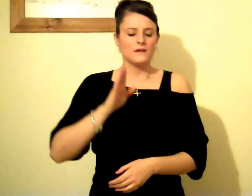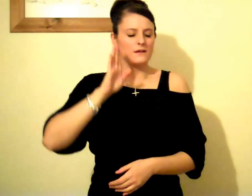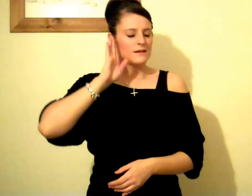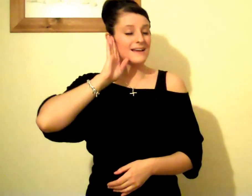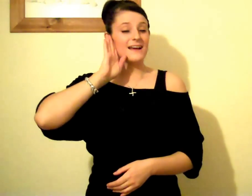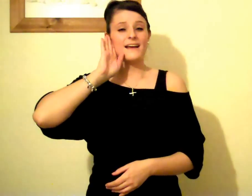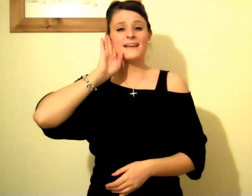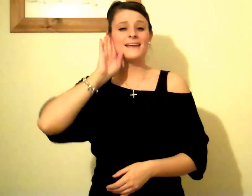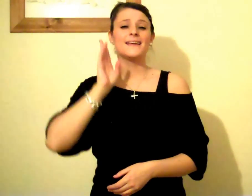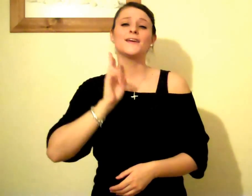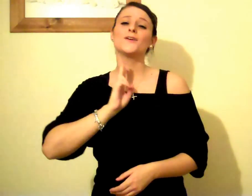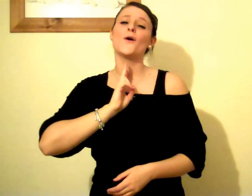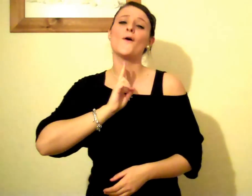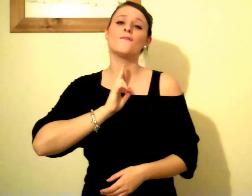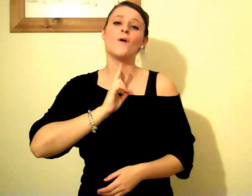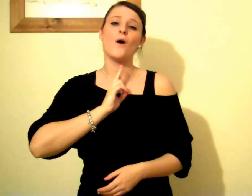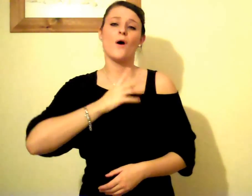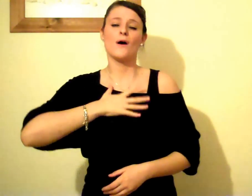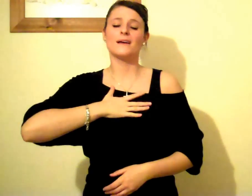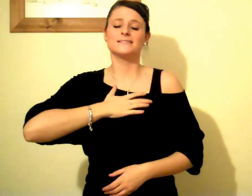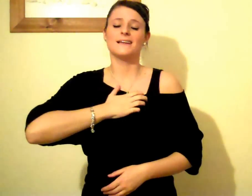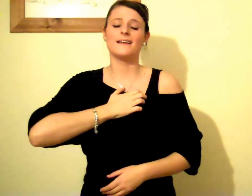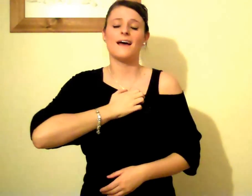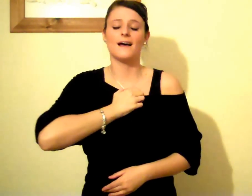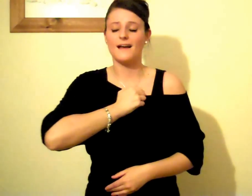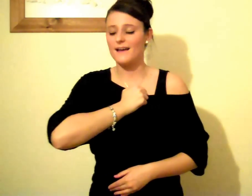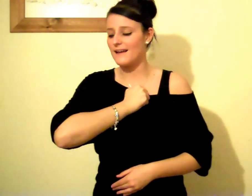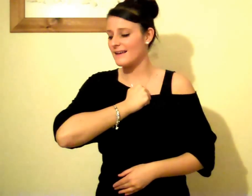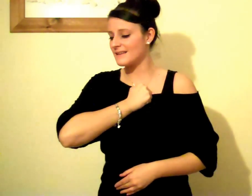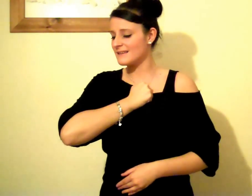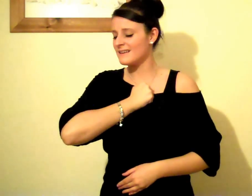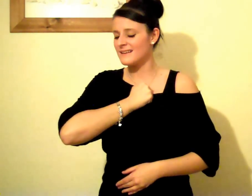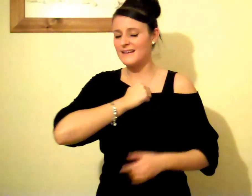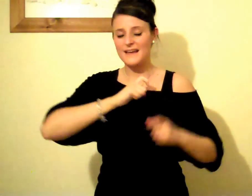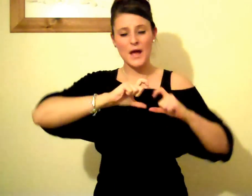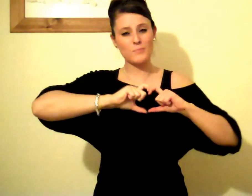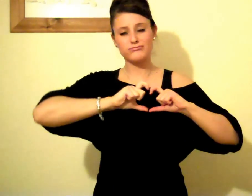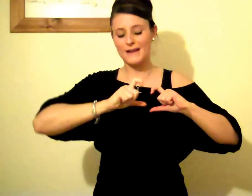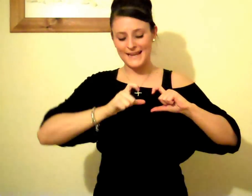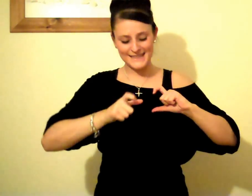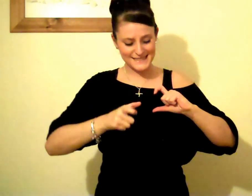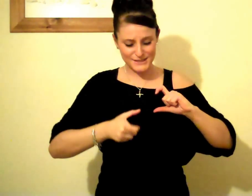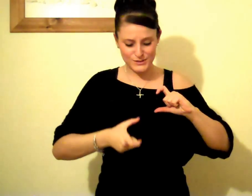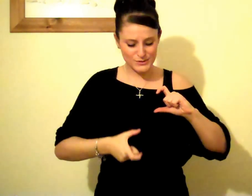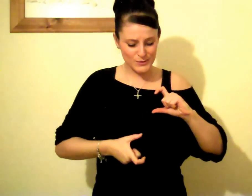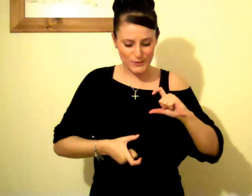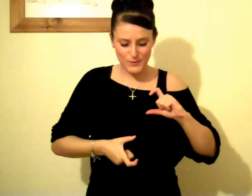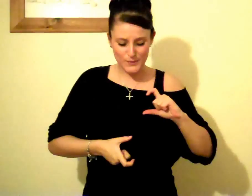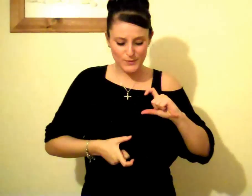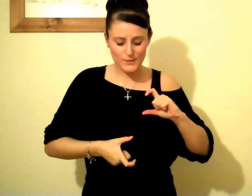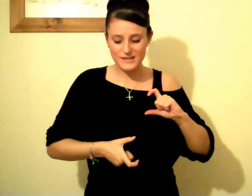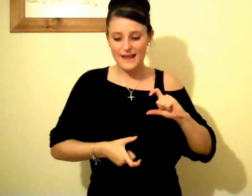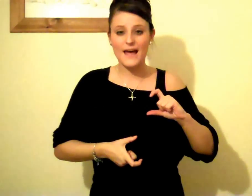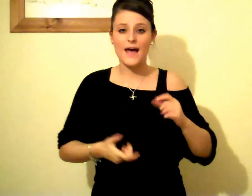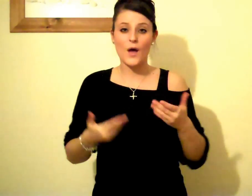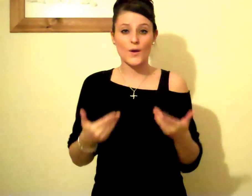I hear your voice And I break into a moment